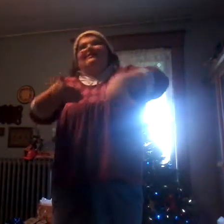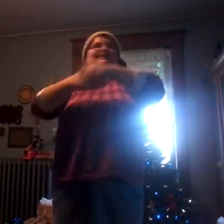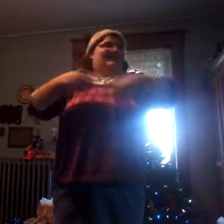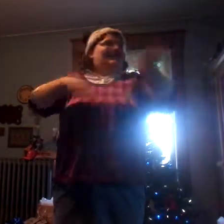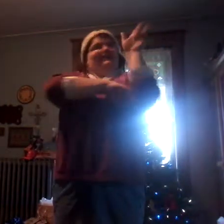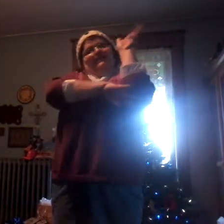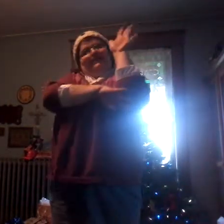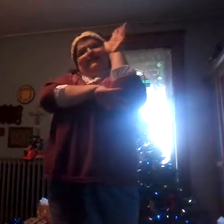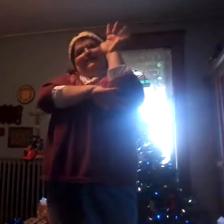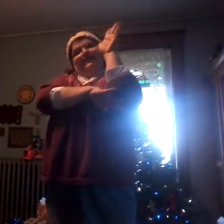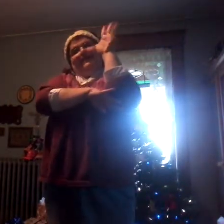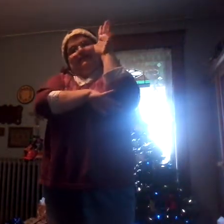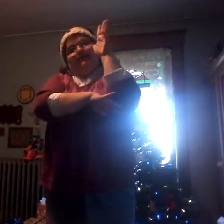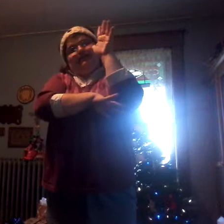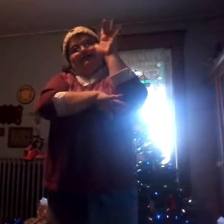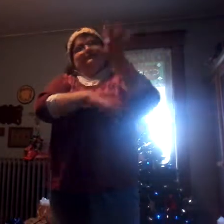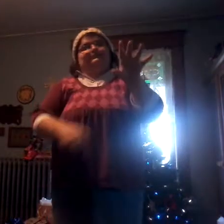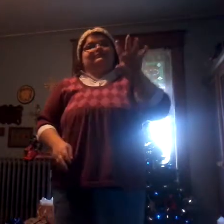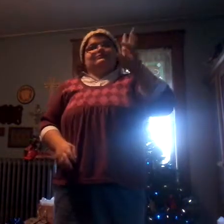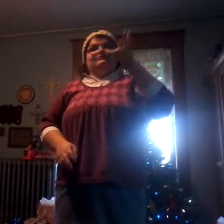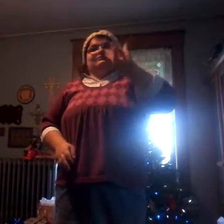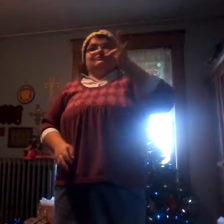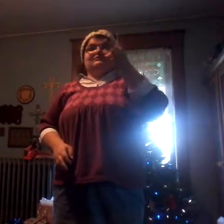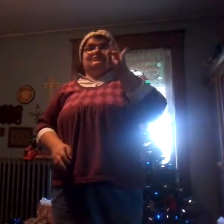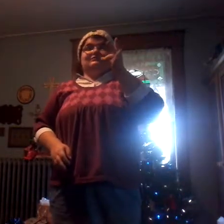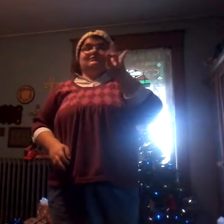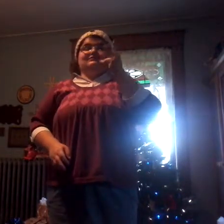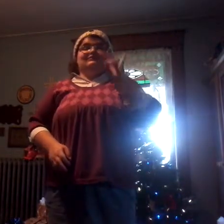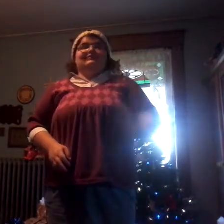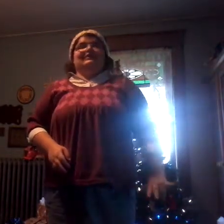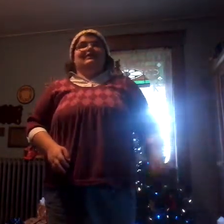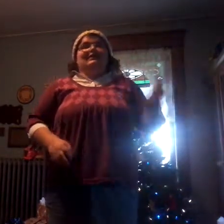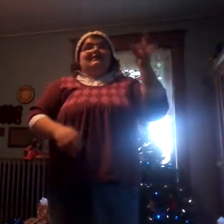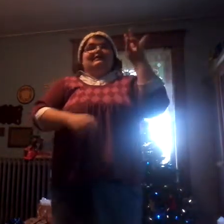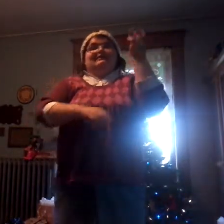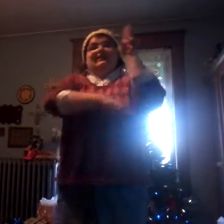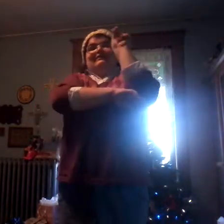On the eighth day of Christmas, my true love gave to me, six